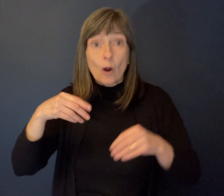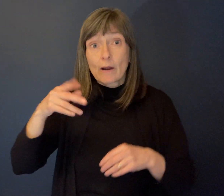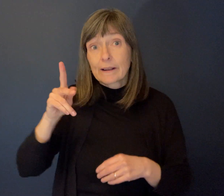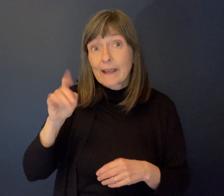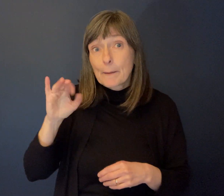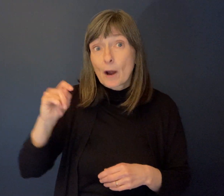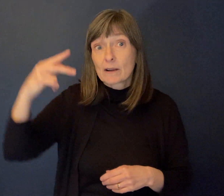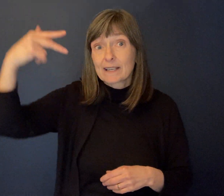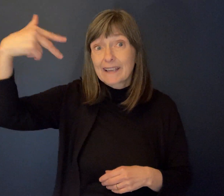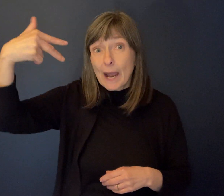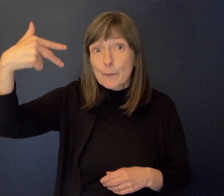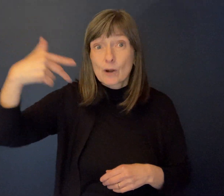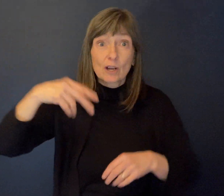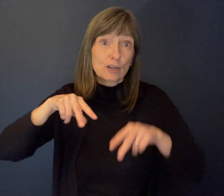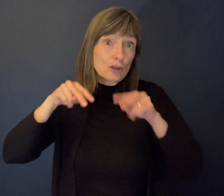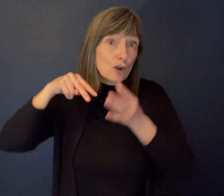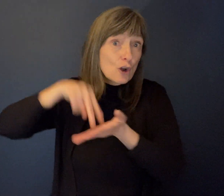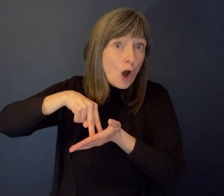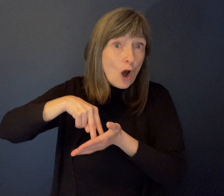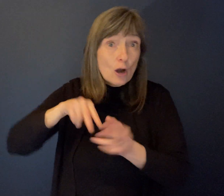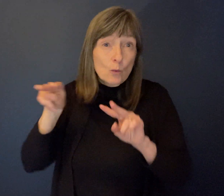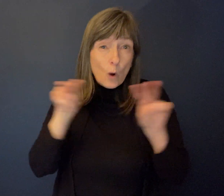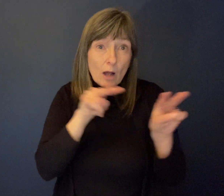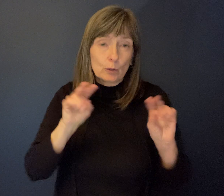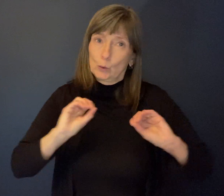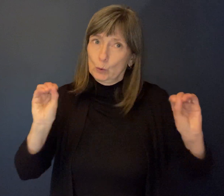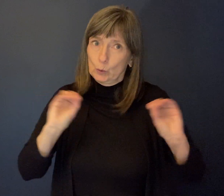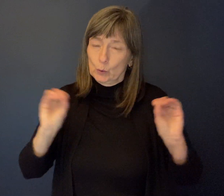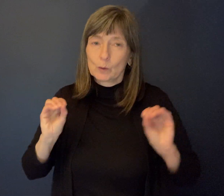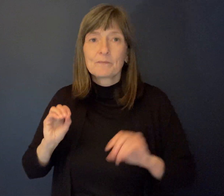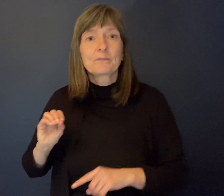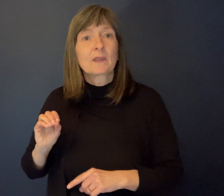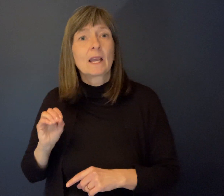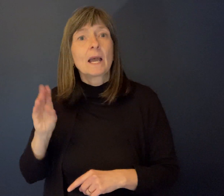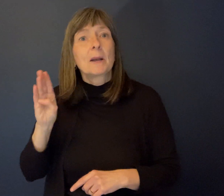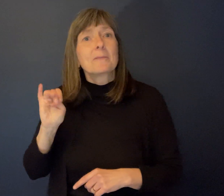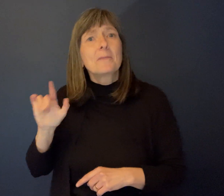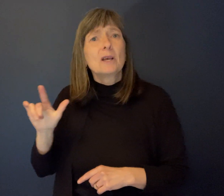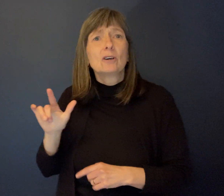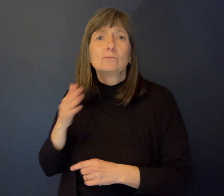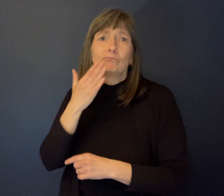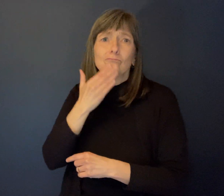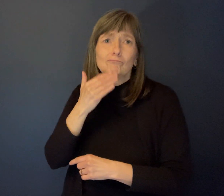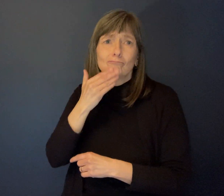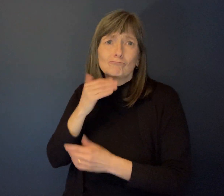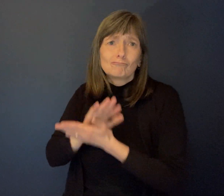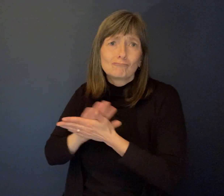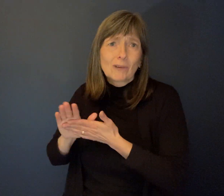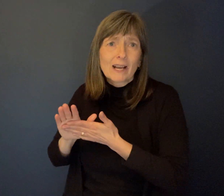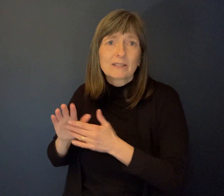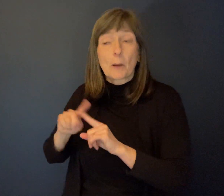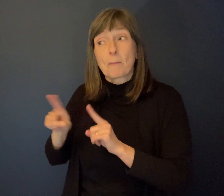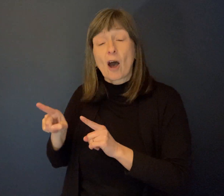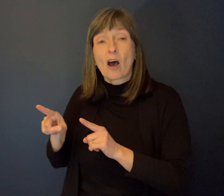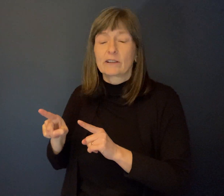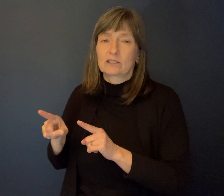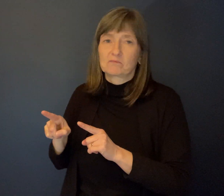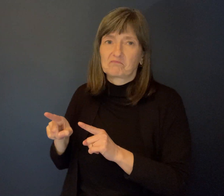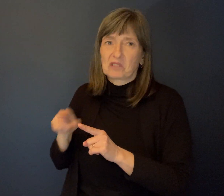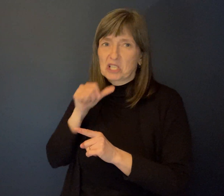Now you have to know Bill. I mean, he's kind-hearted man, but he took no, no crap from anybody. He gets his buddies.